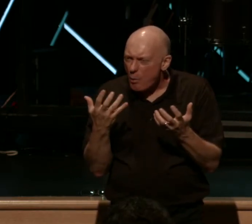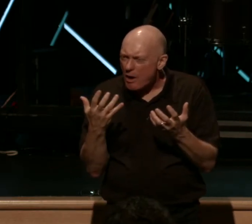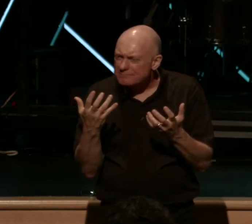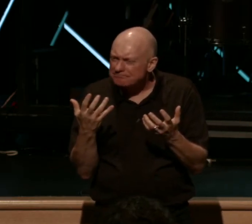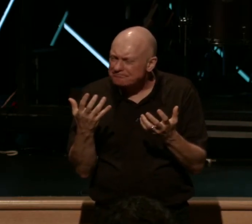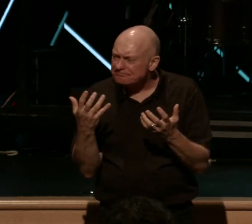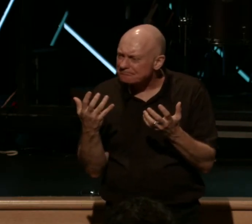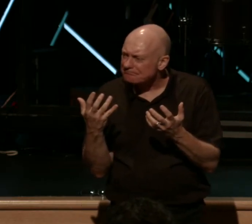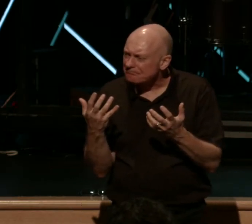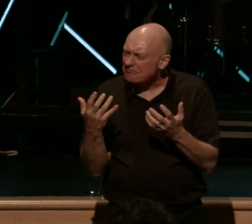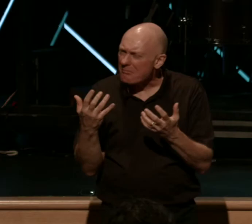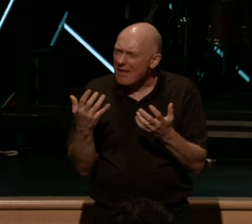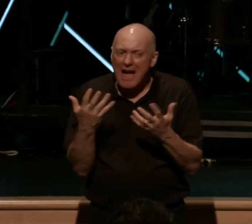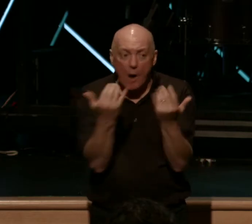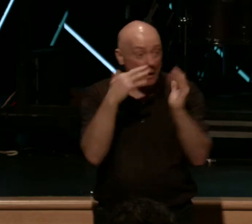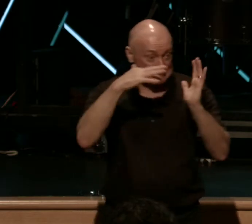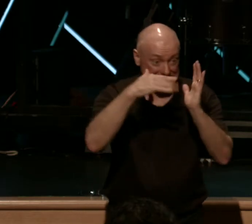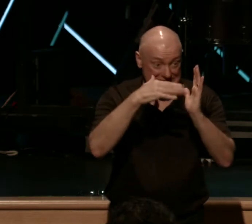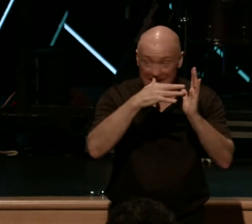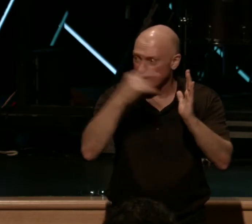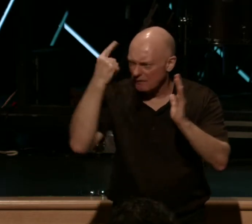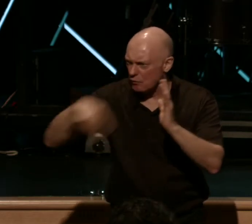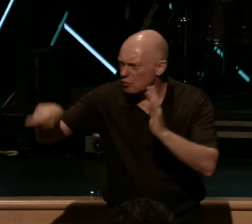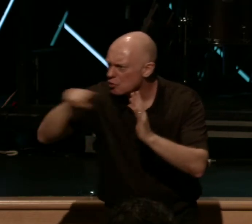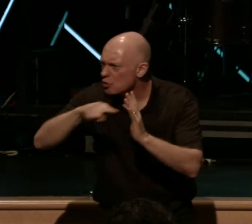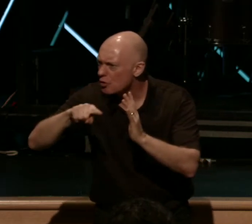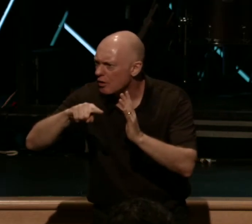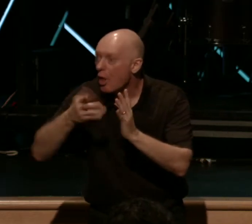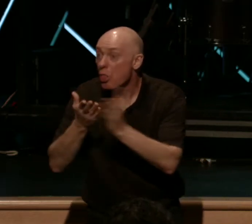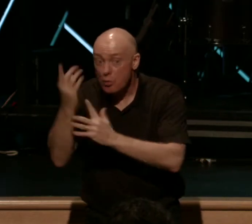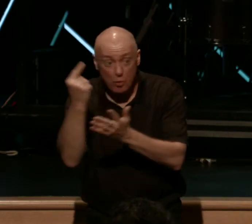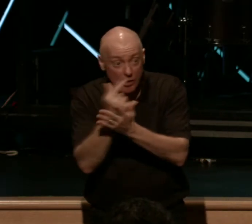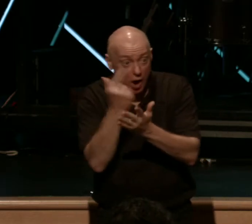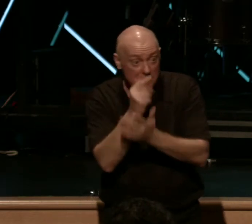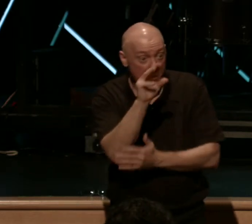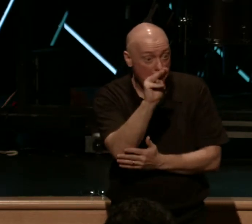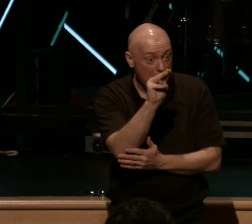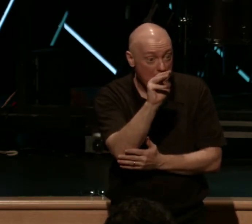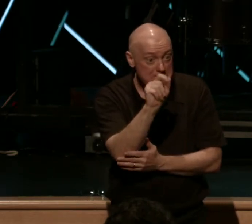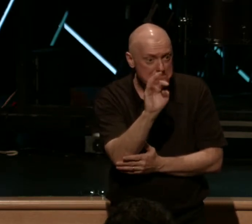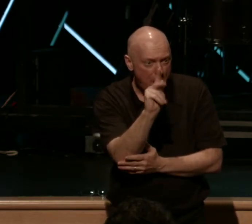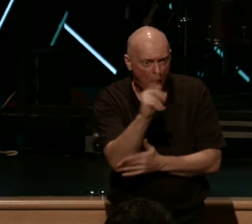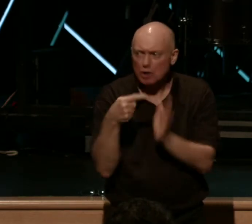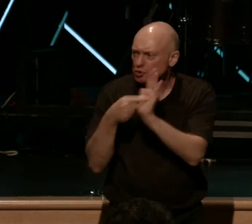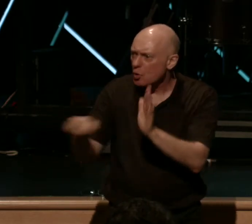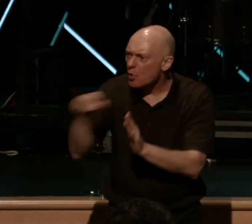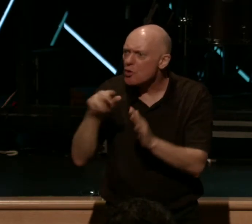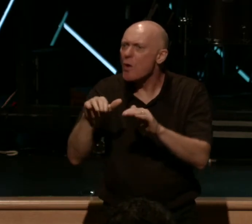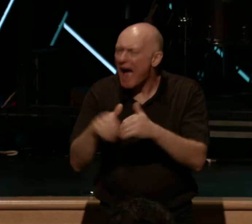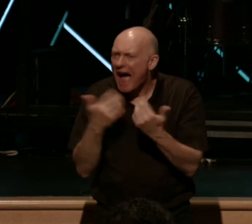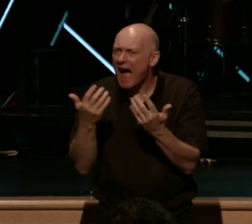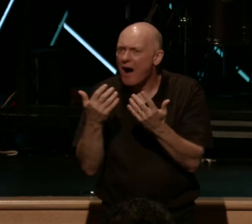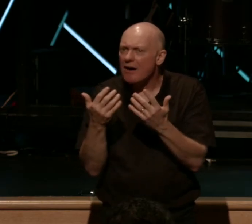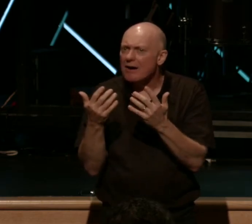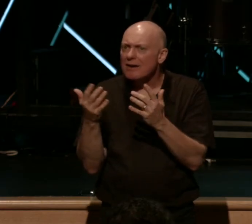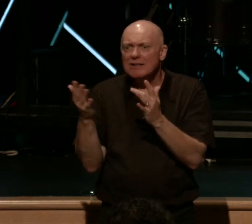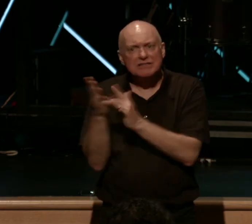cursory study, just simply through the gospel of Mark, to show you how he's just proving in a repeated